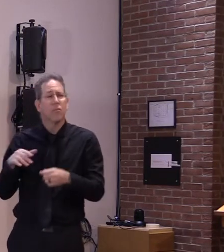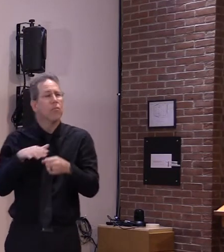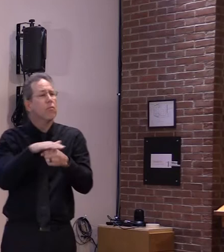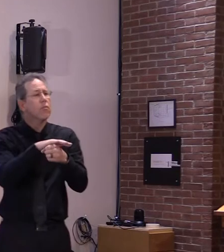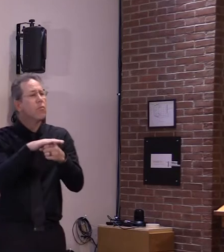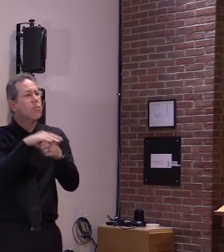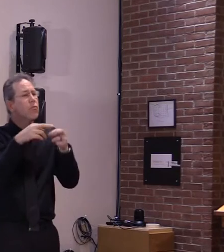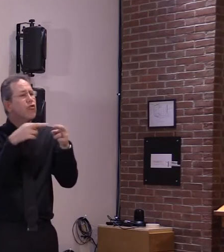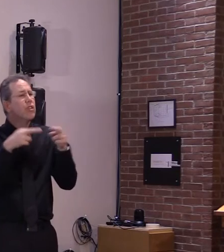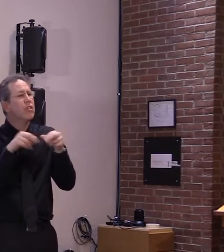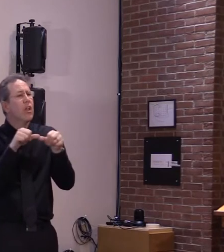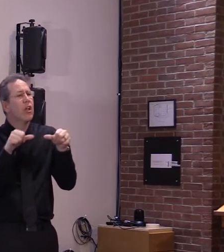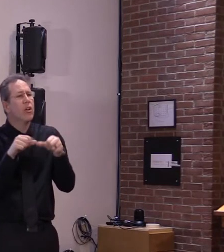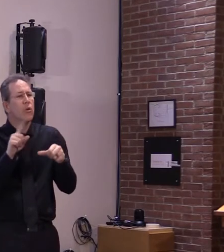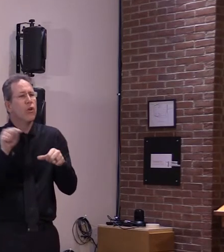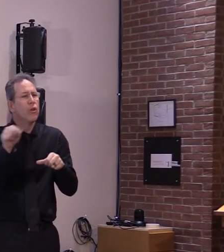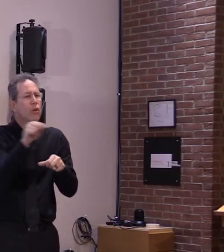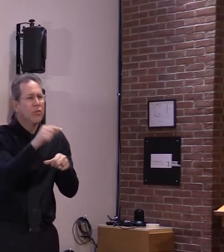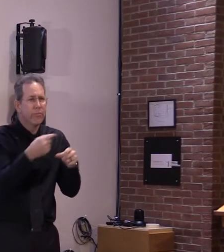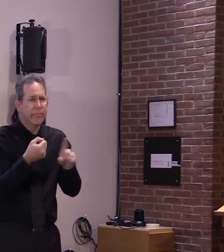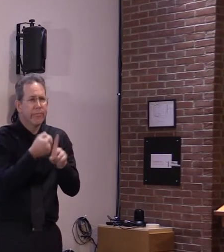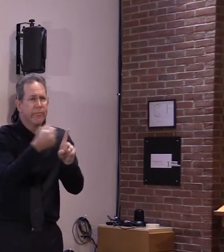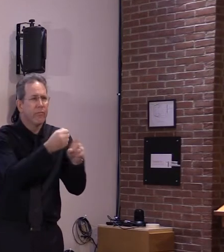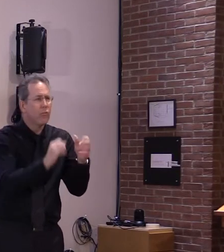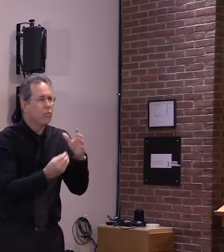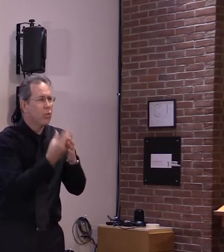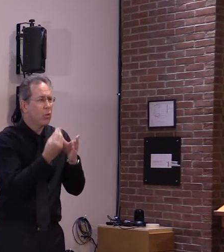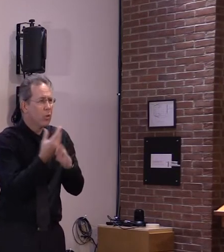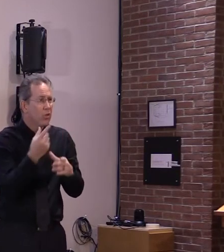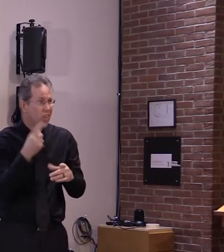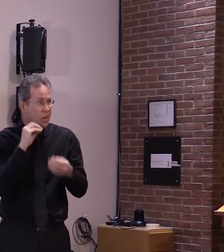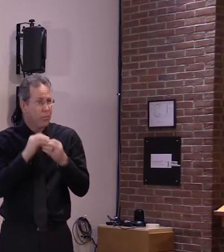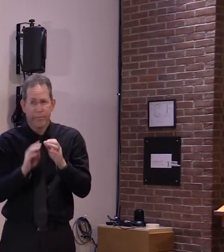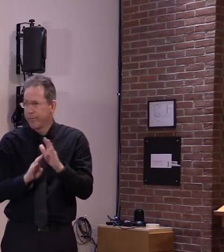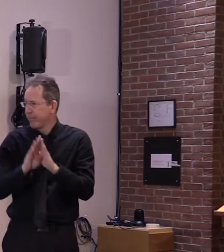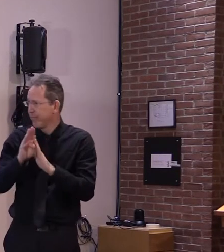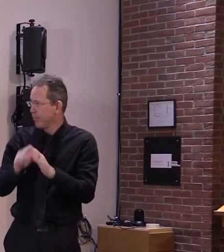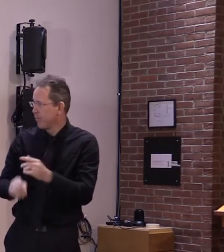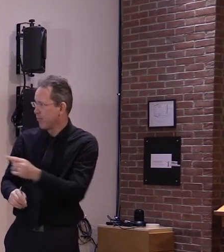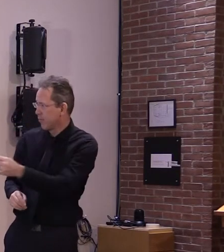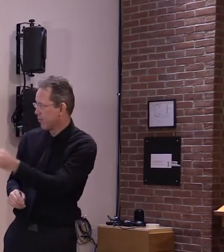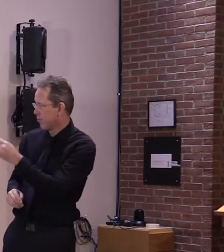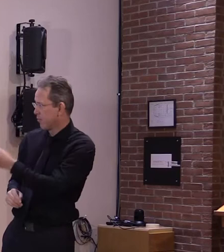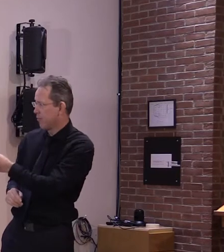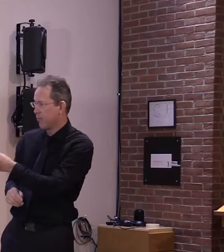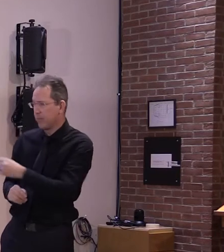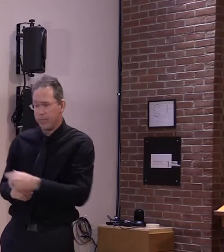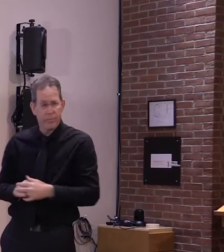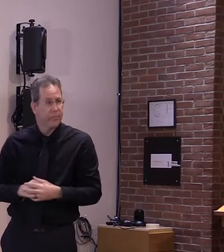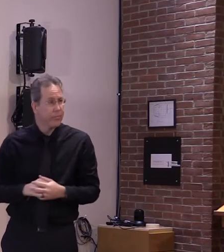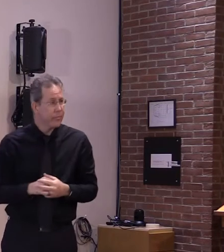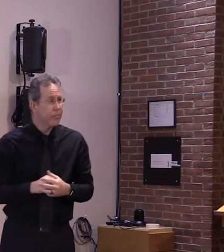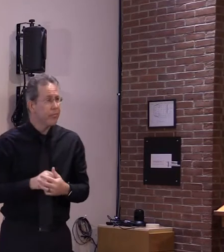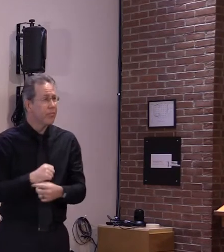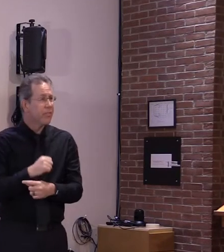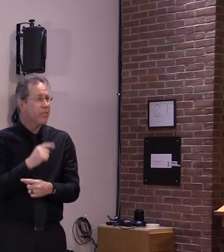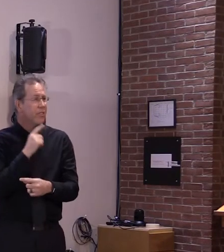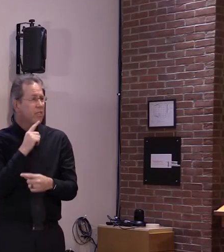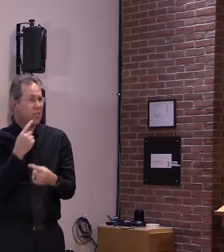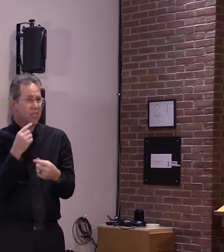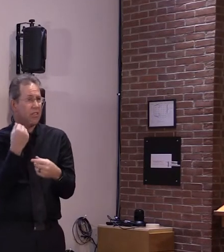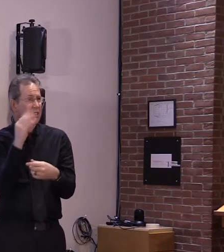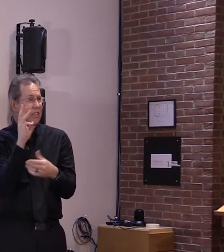week in a row where cases have increased increased however unlike last week's significant 50 percent increase